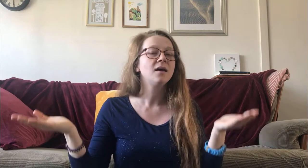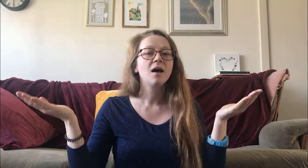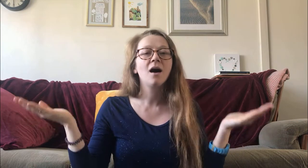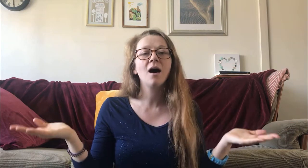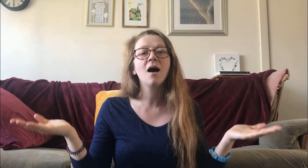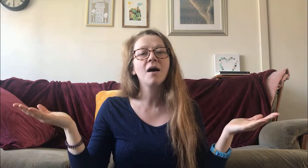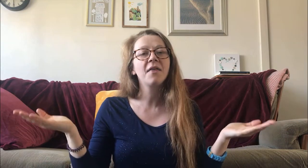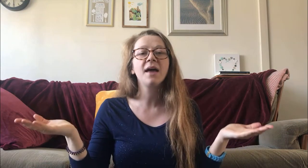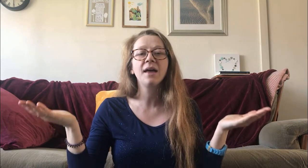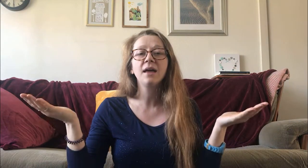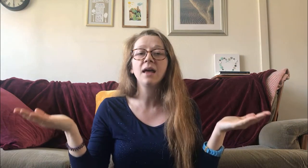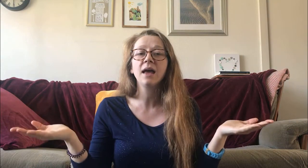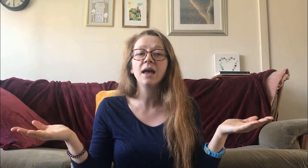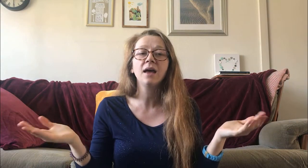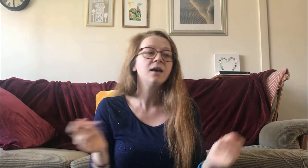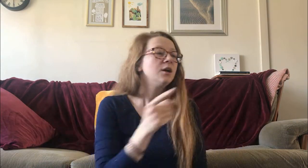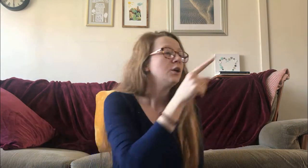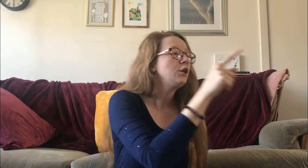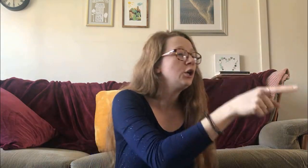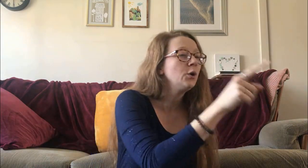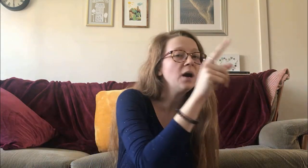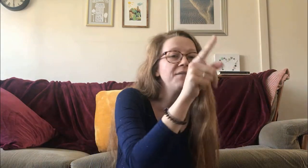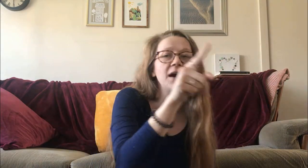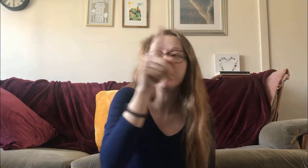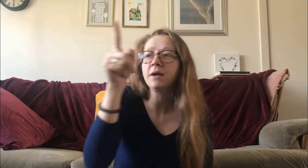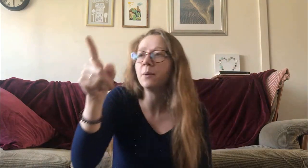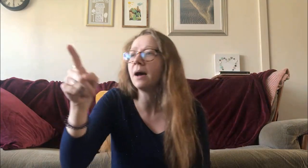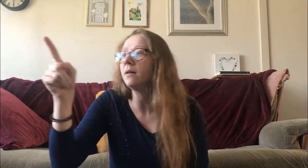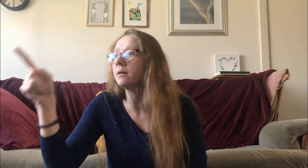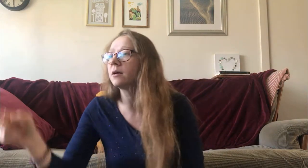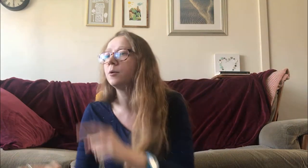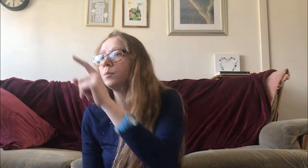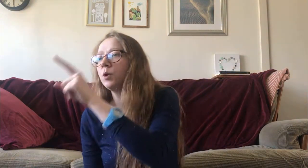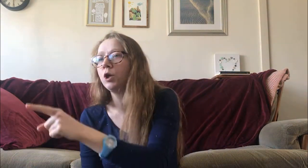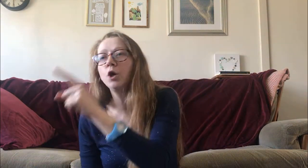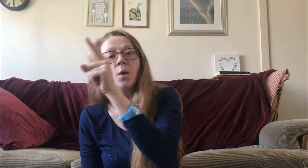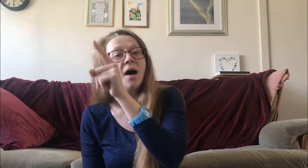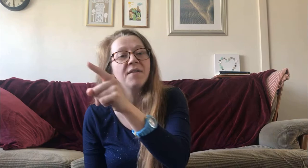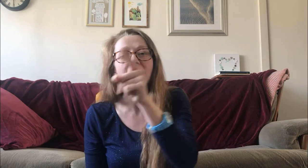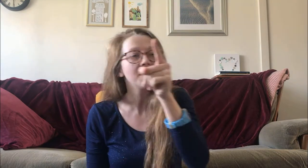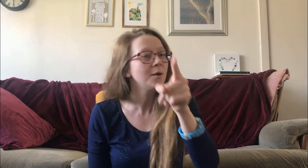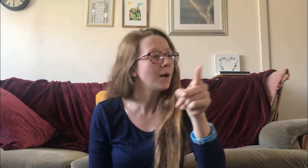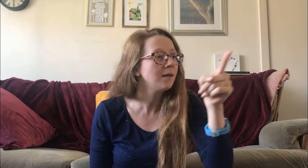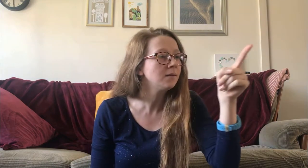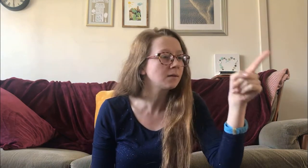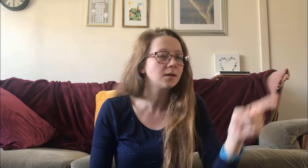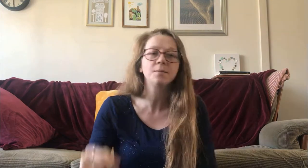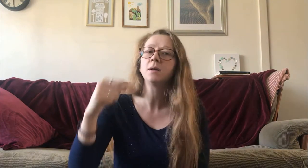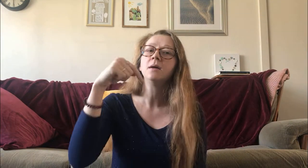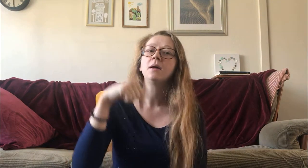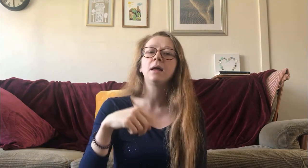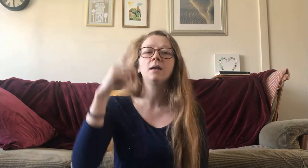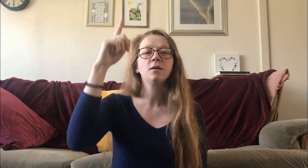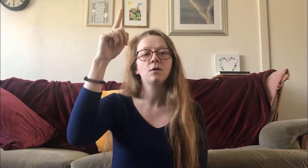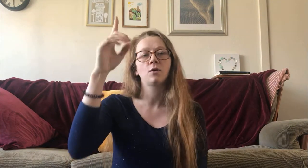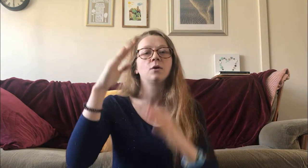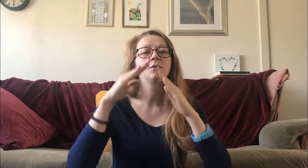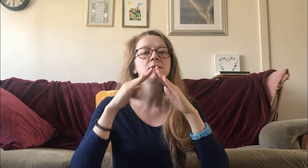Are they here? You are very welcome. You are very welcome. In God's